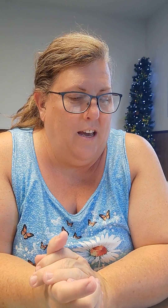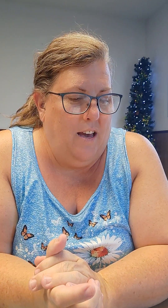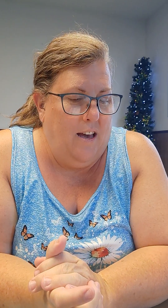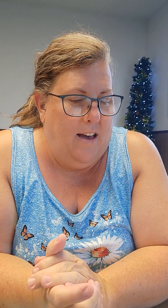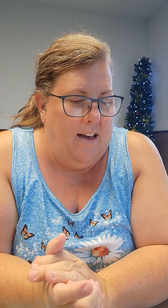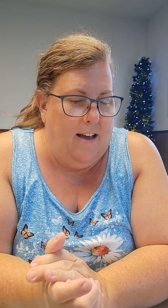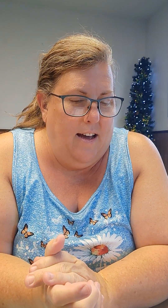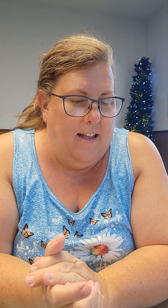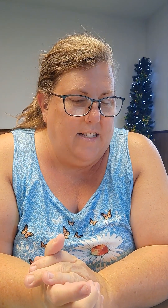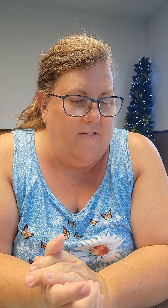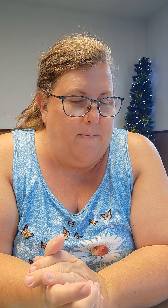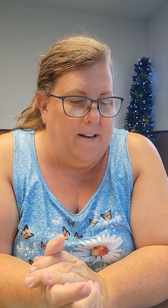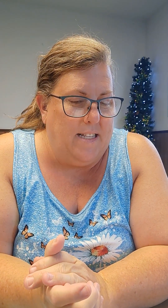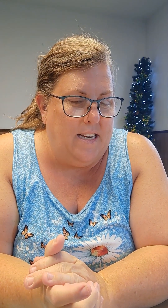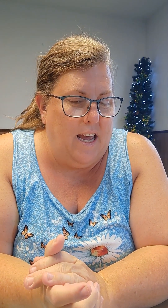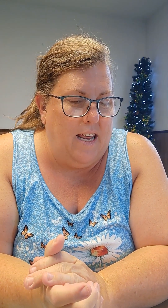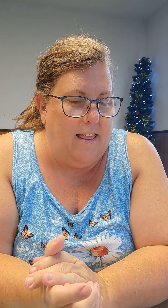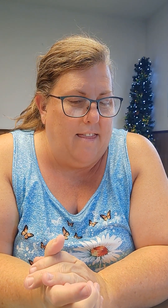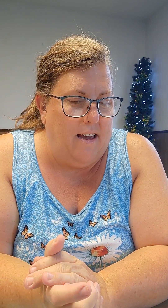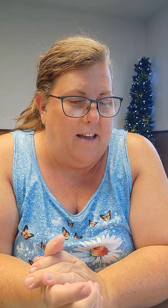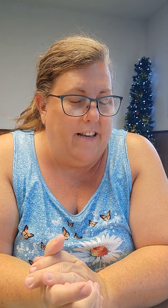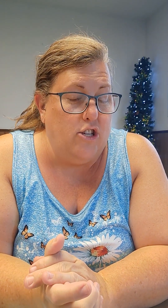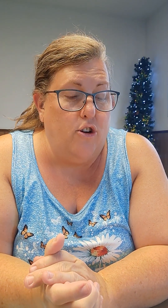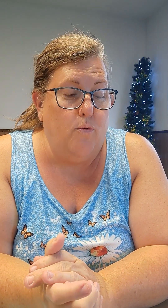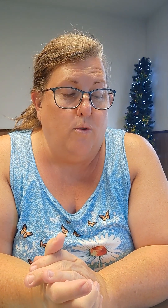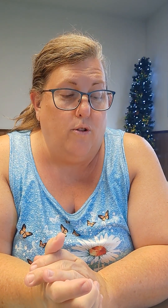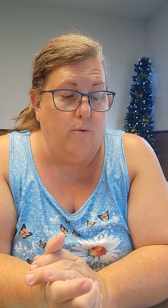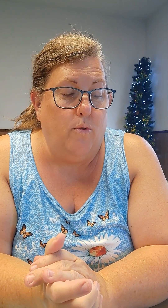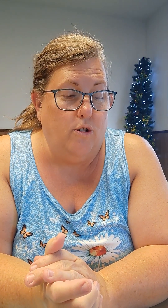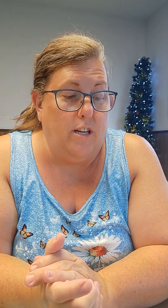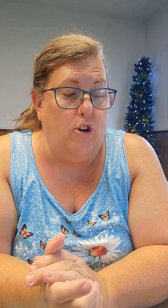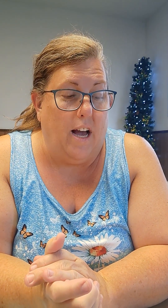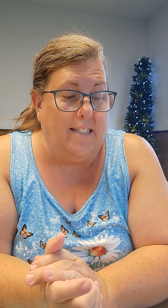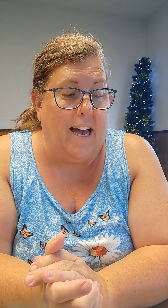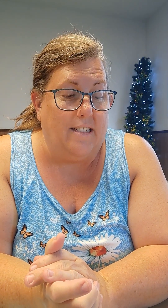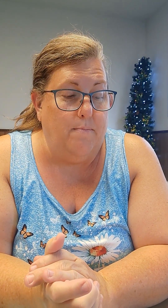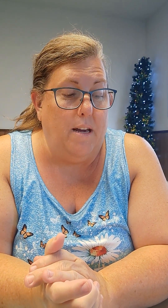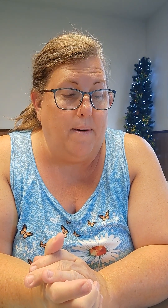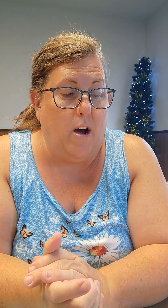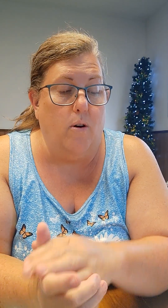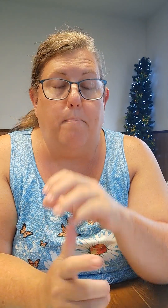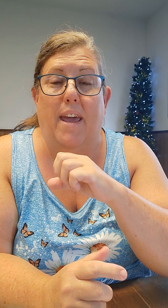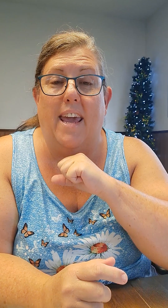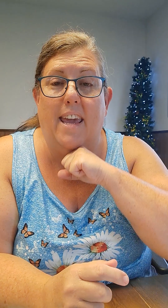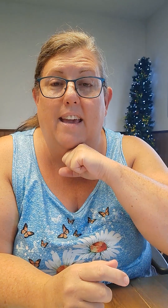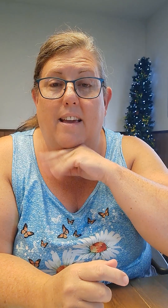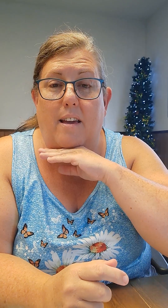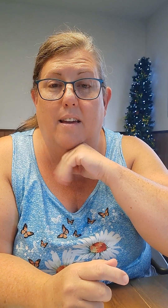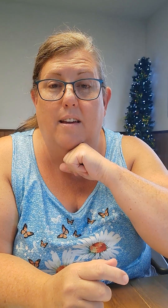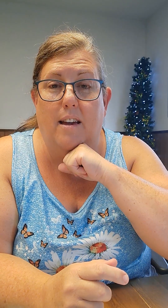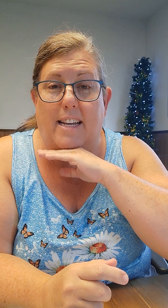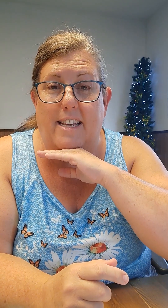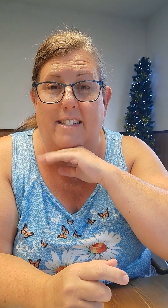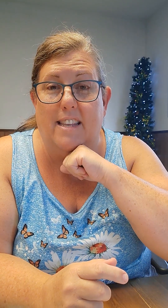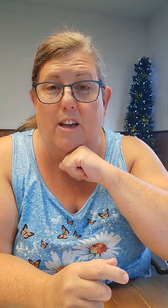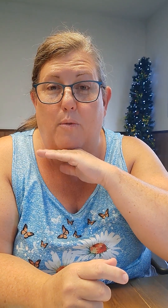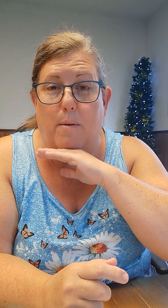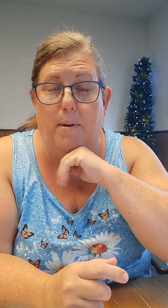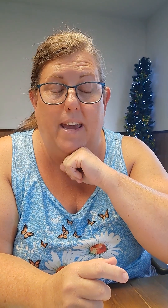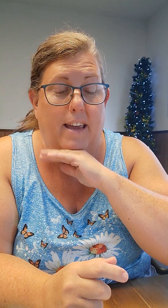Goat. Let's see if I'm missing anything. These are the words that you guys asked me about. Pig. I did this in the other one. Pig.